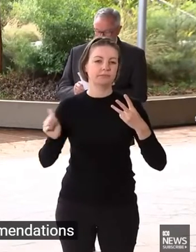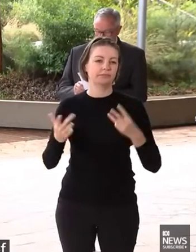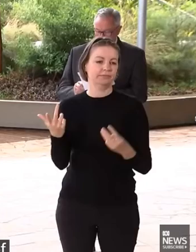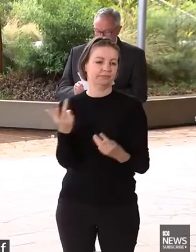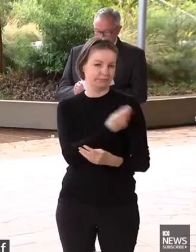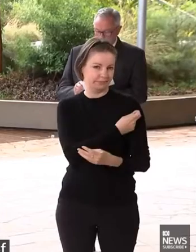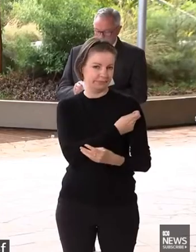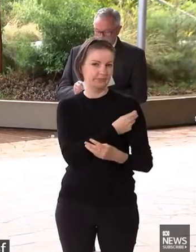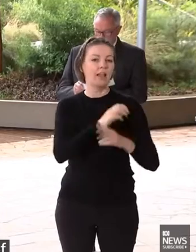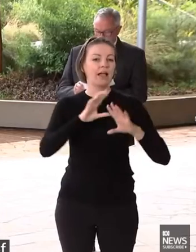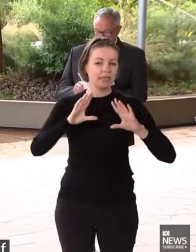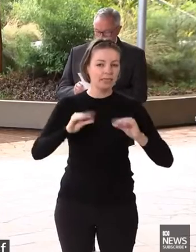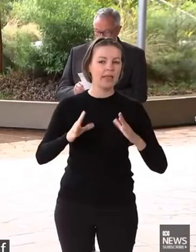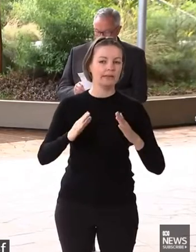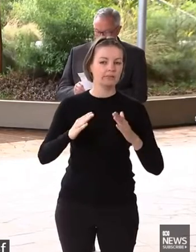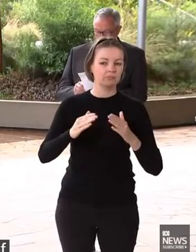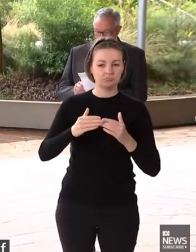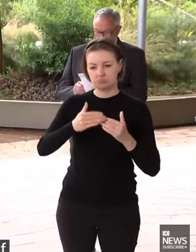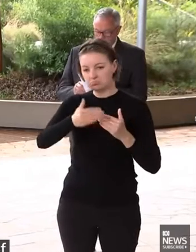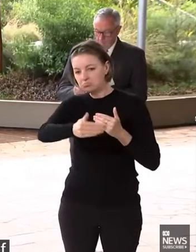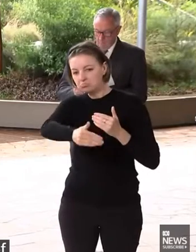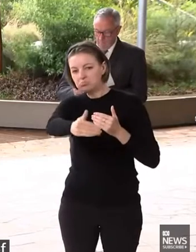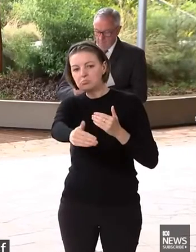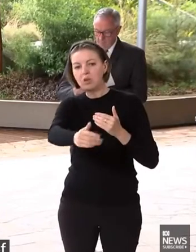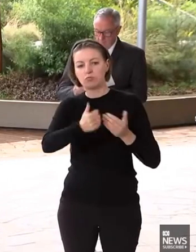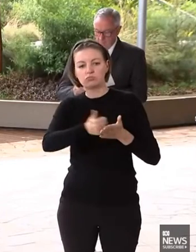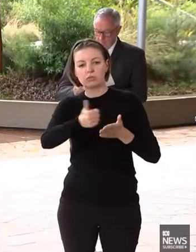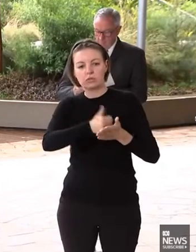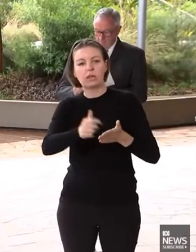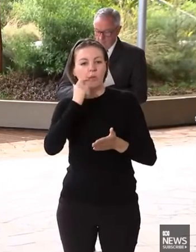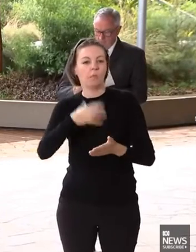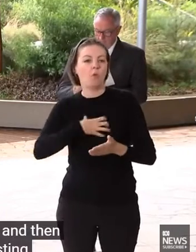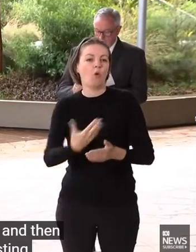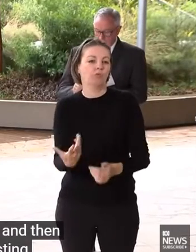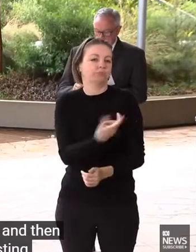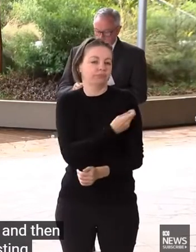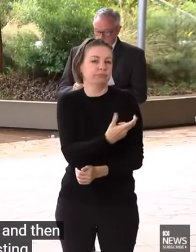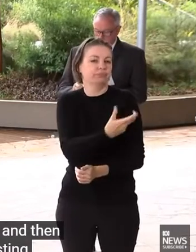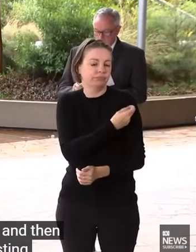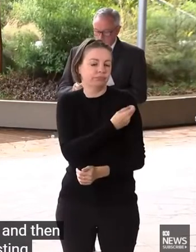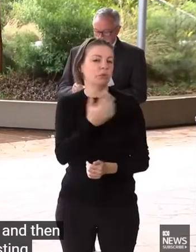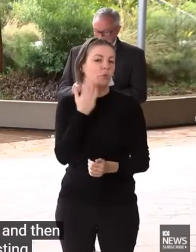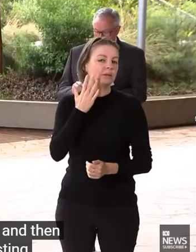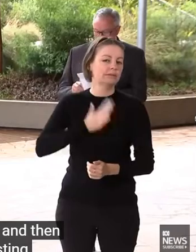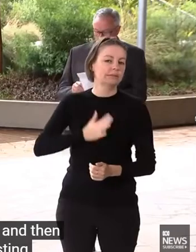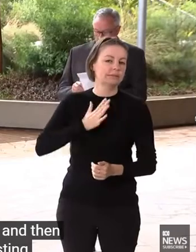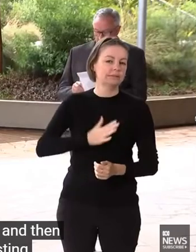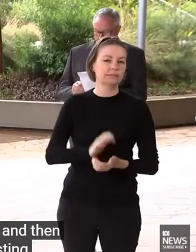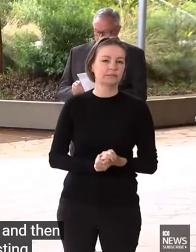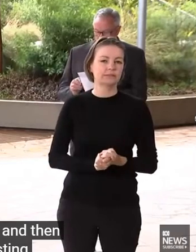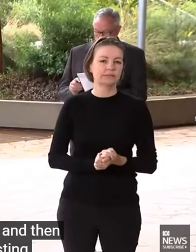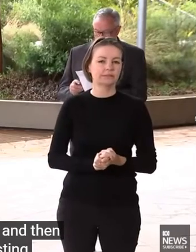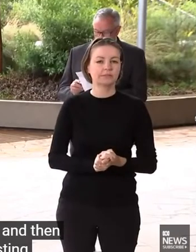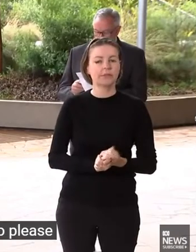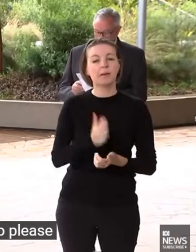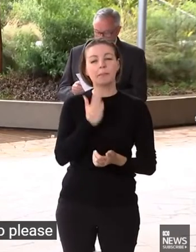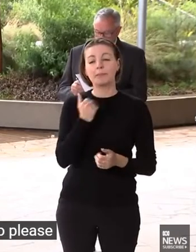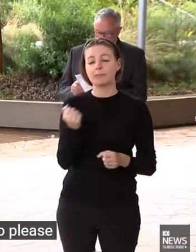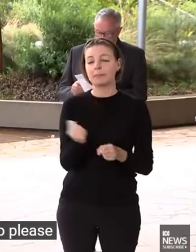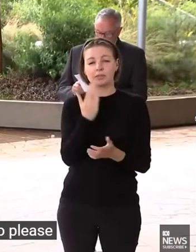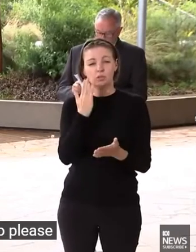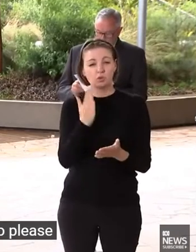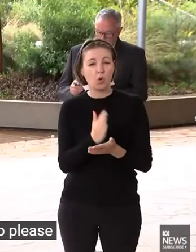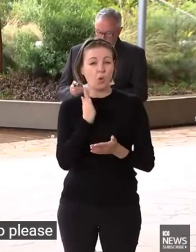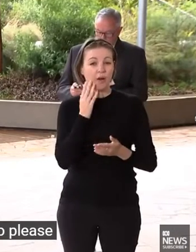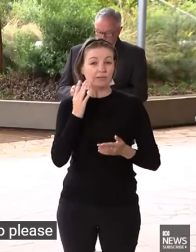then subsequent boosting recommendations. So please recognise your risks, get boosted as